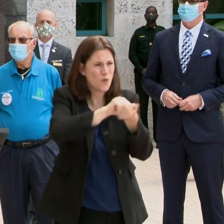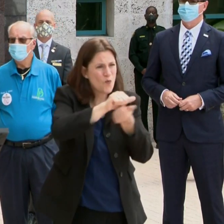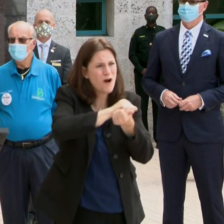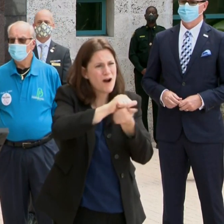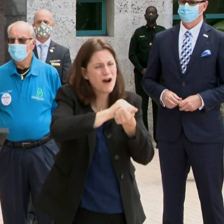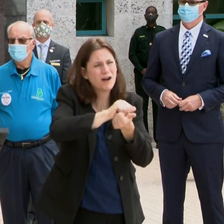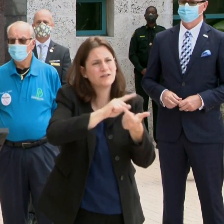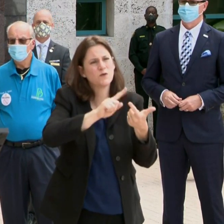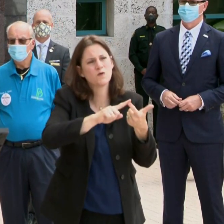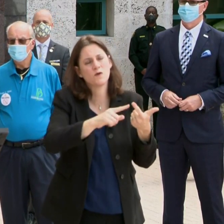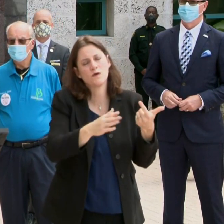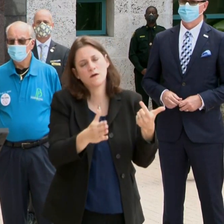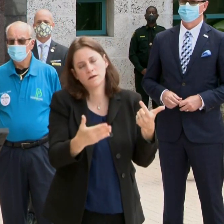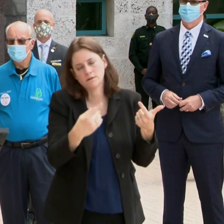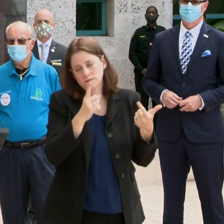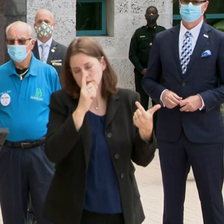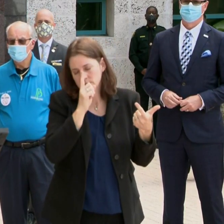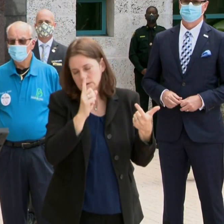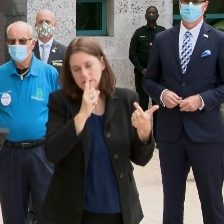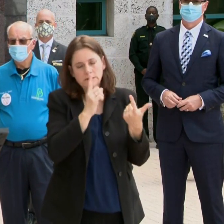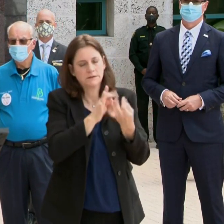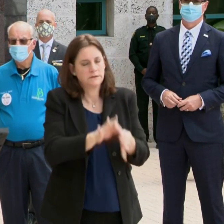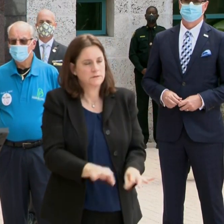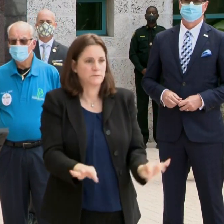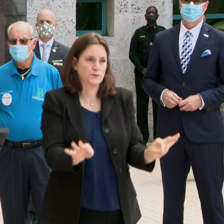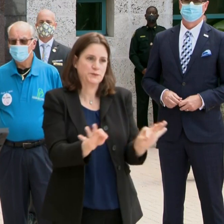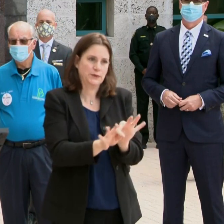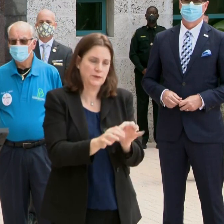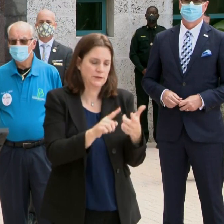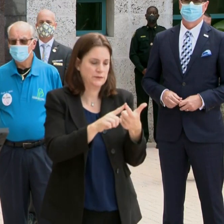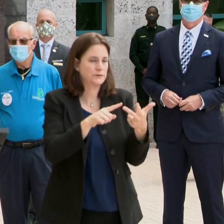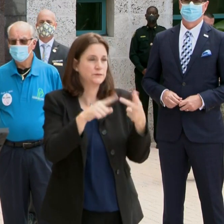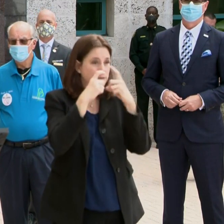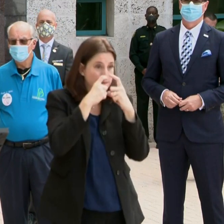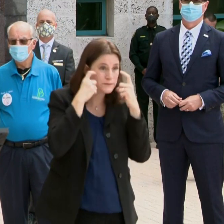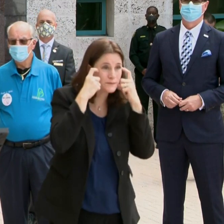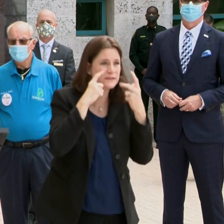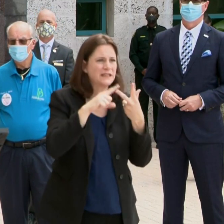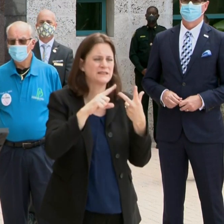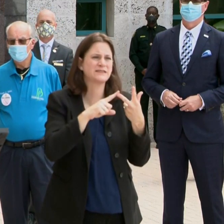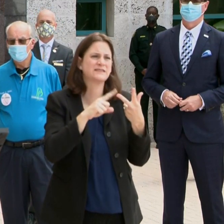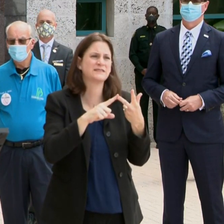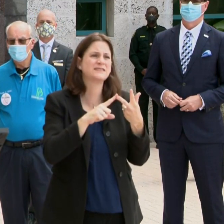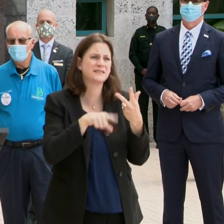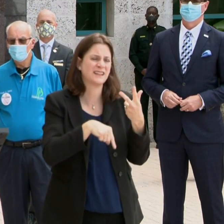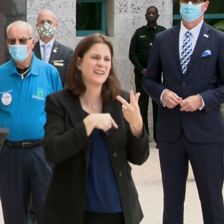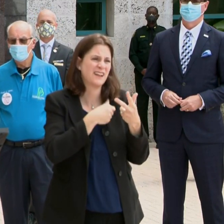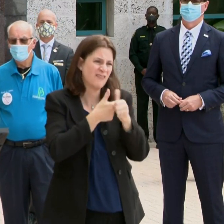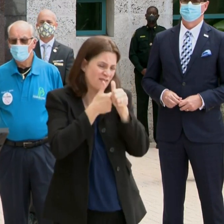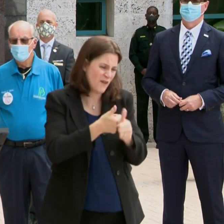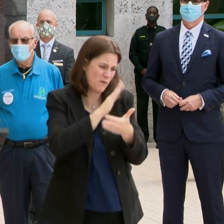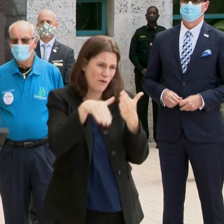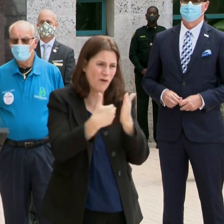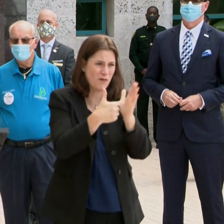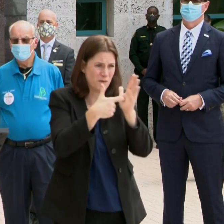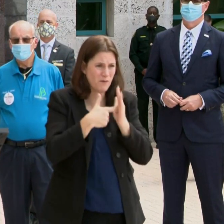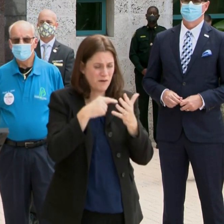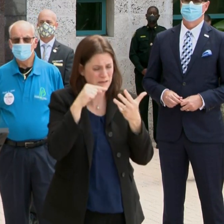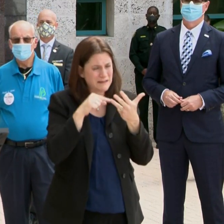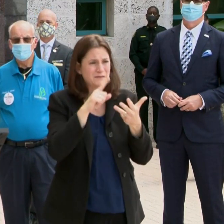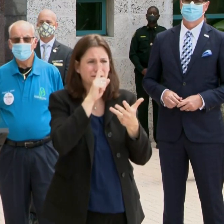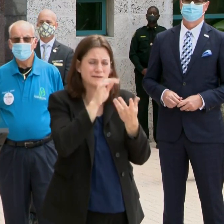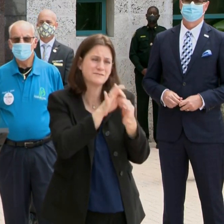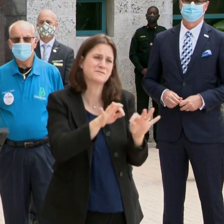is a major important factor and wearing masks and following the protocols. We strongly,